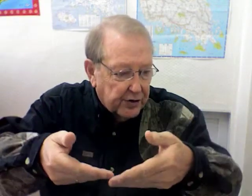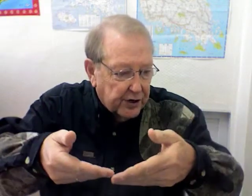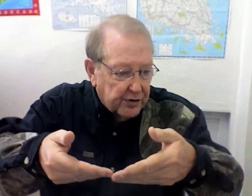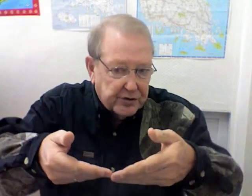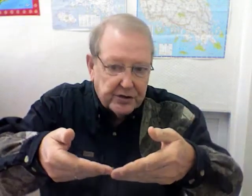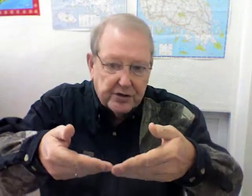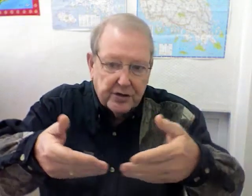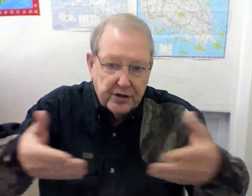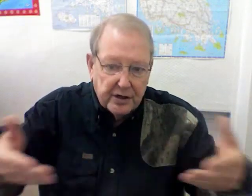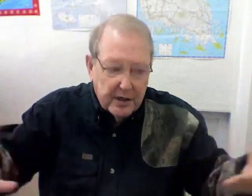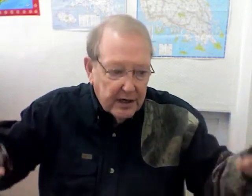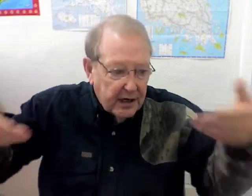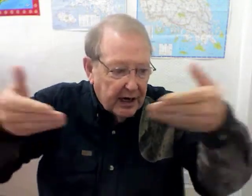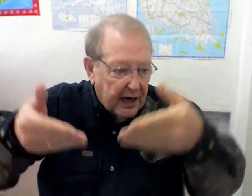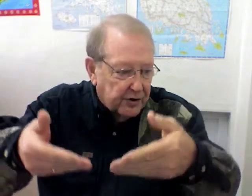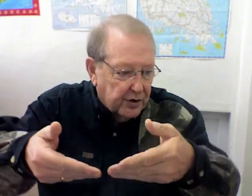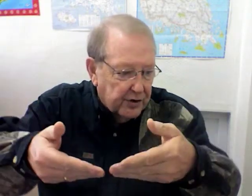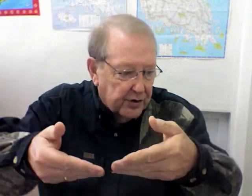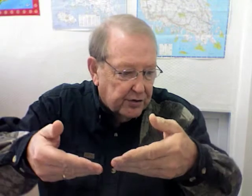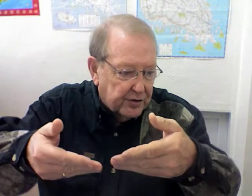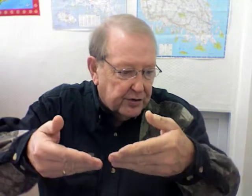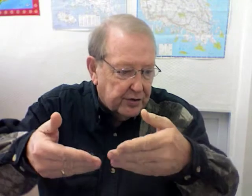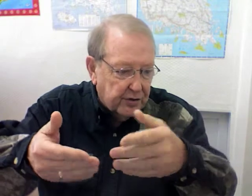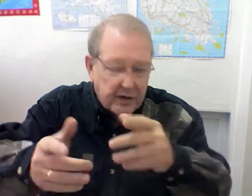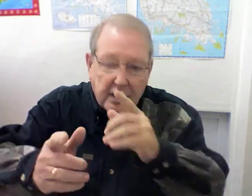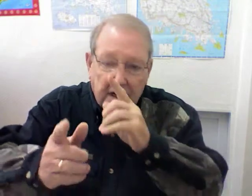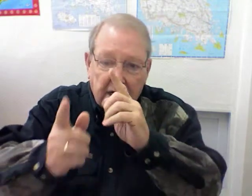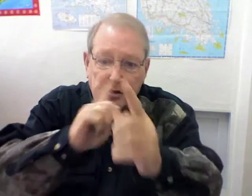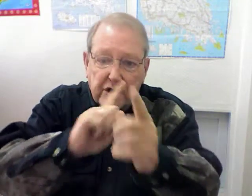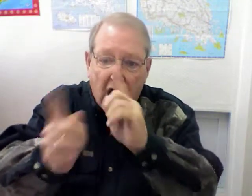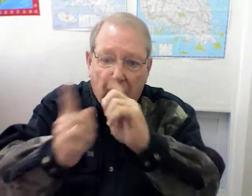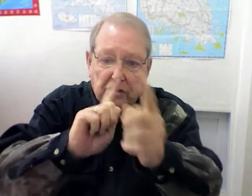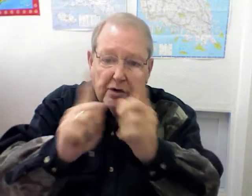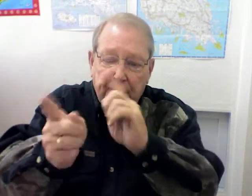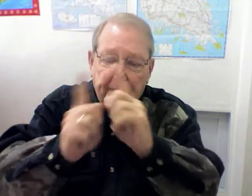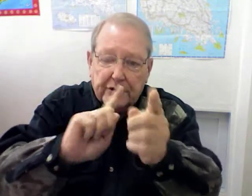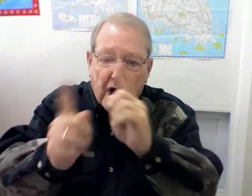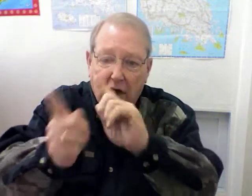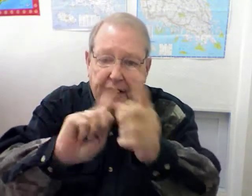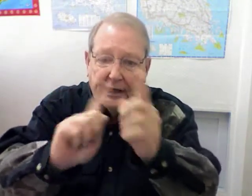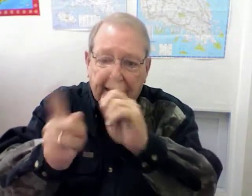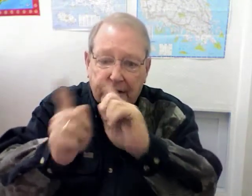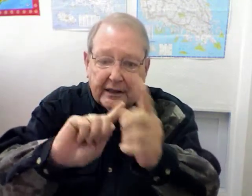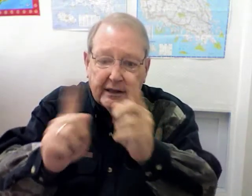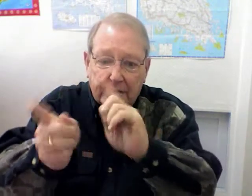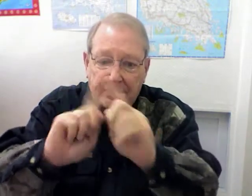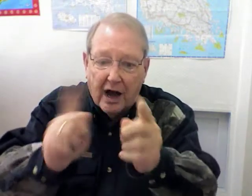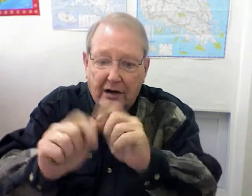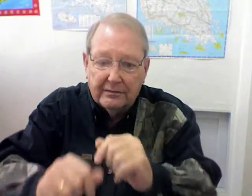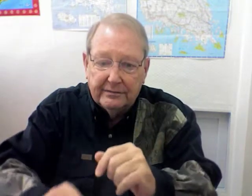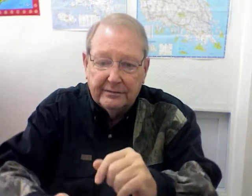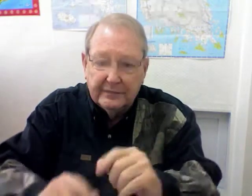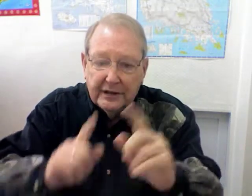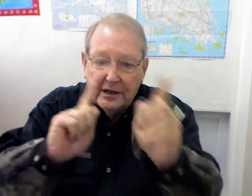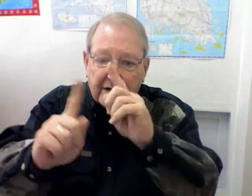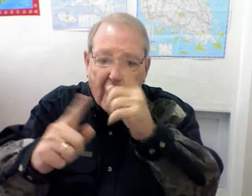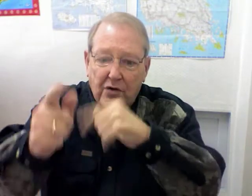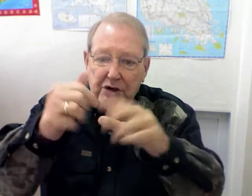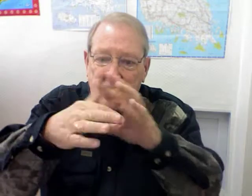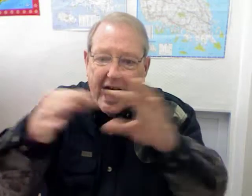Introduce. Introduce. Talk to people talking. Talk. Talk with sign